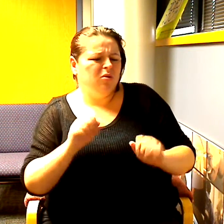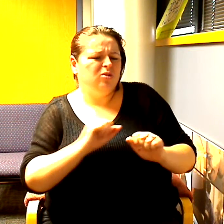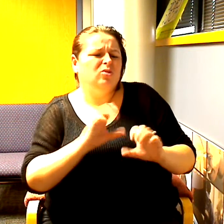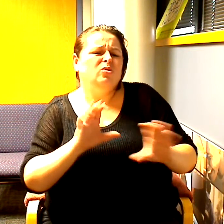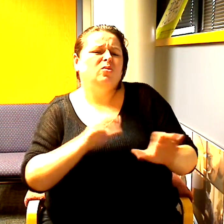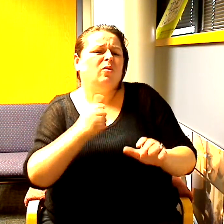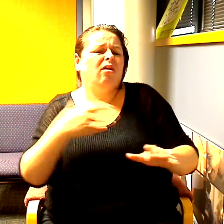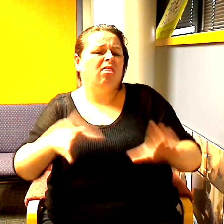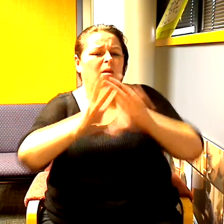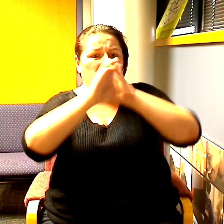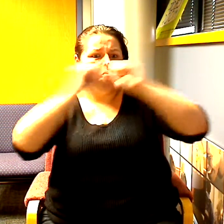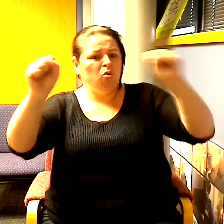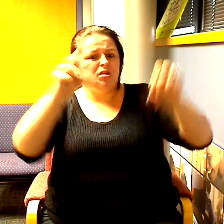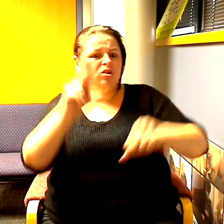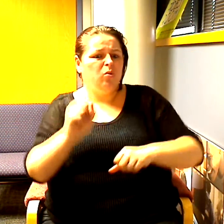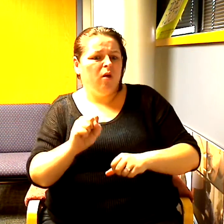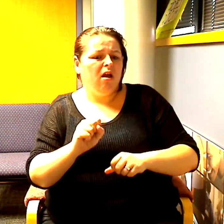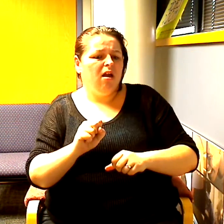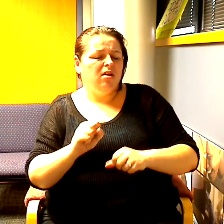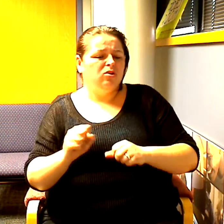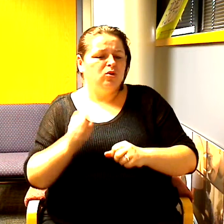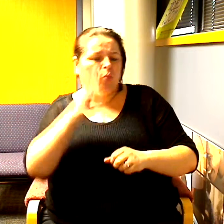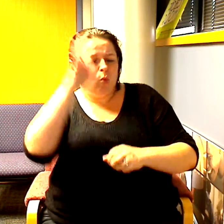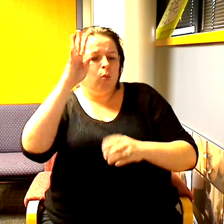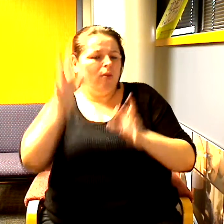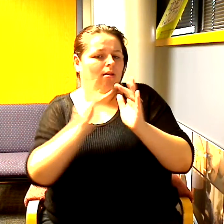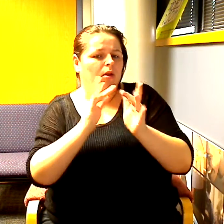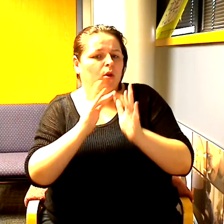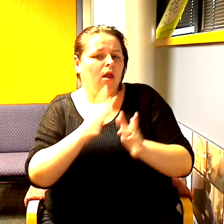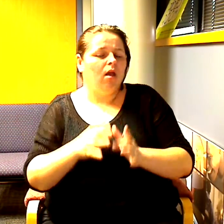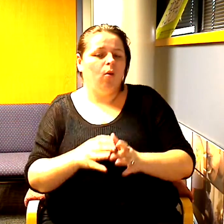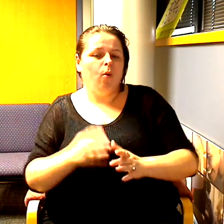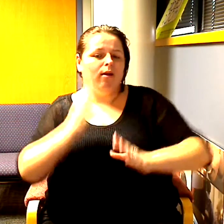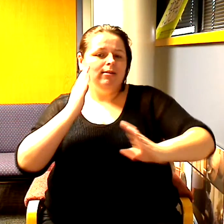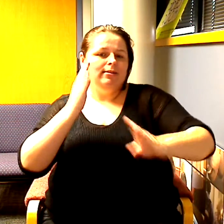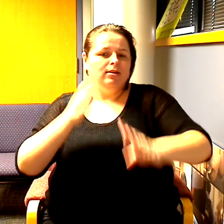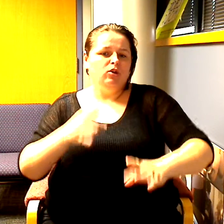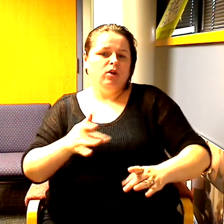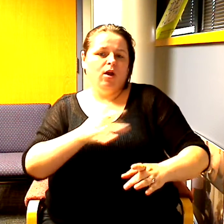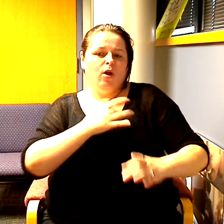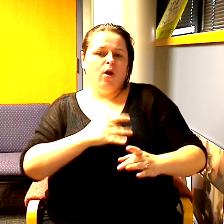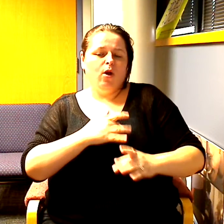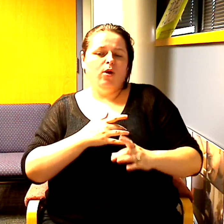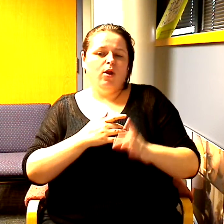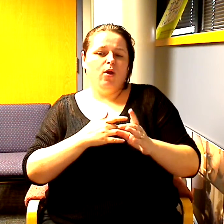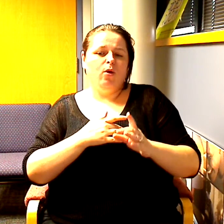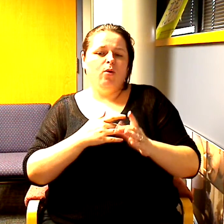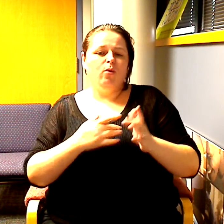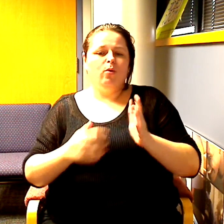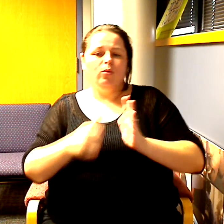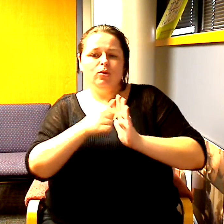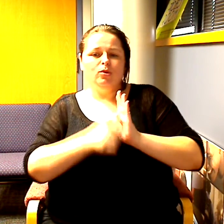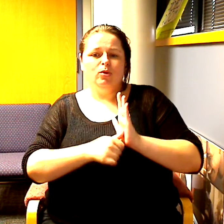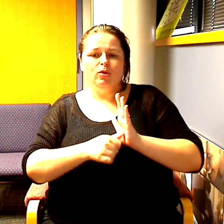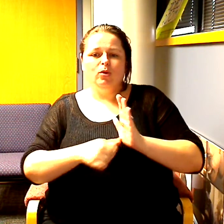the president United States or the inventor of the next internet or a ninja cardiothoracic surgeon poet which would be awesome because you'd the first one